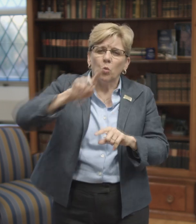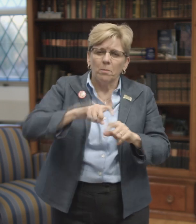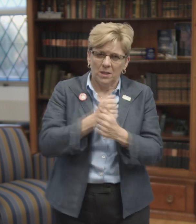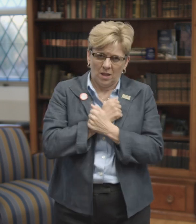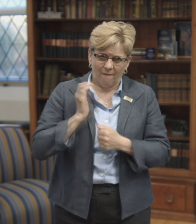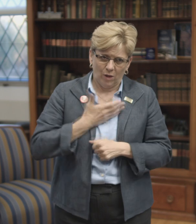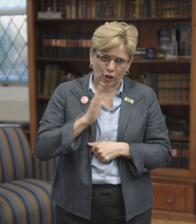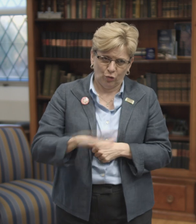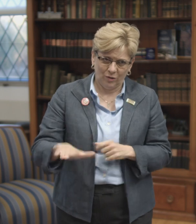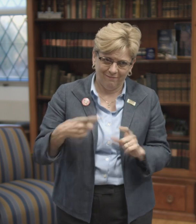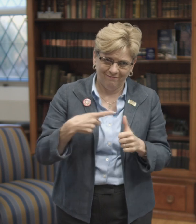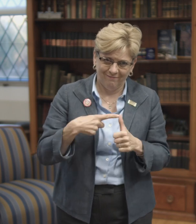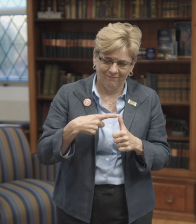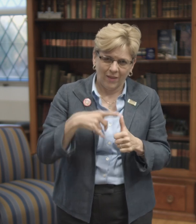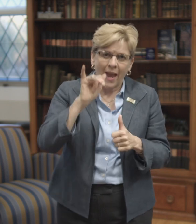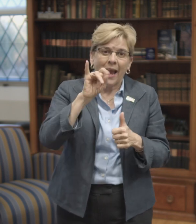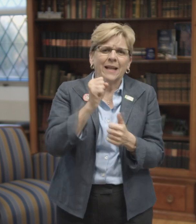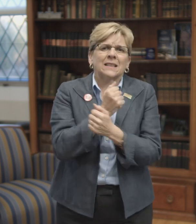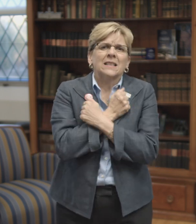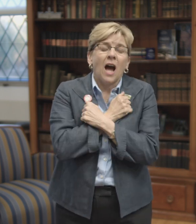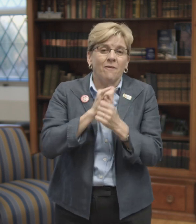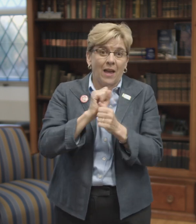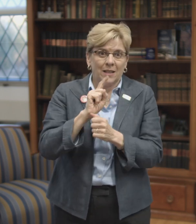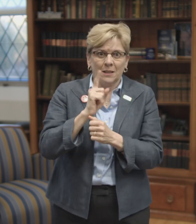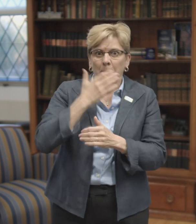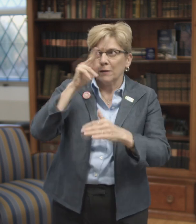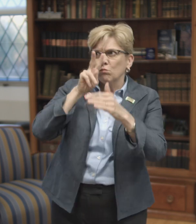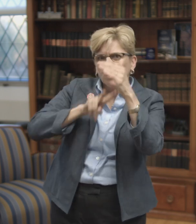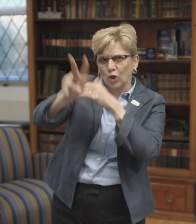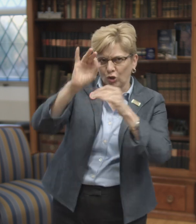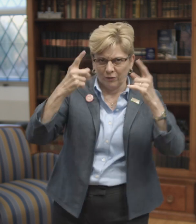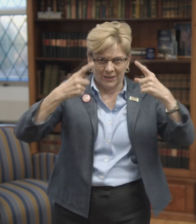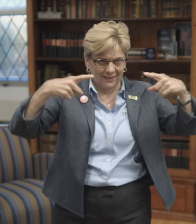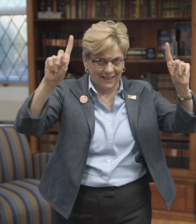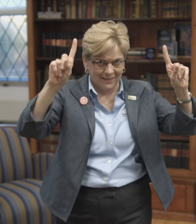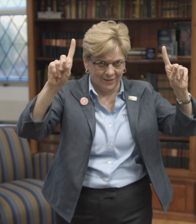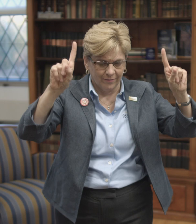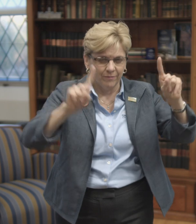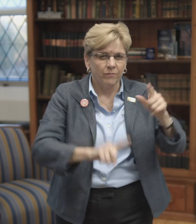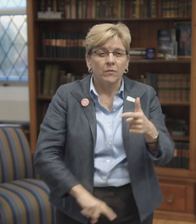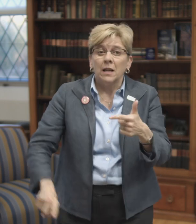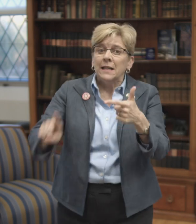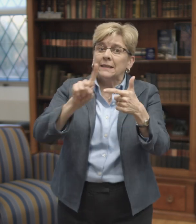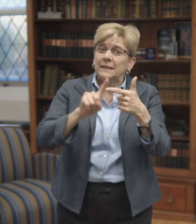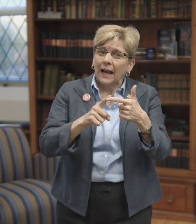of Gallaudet, first we must love our children, because it's love that is the best predictor of a child's success.